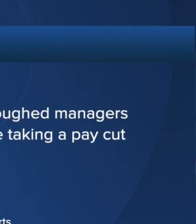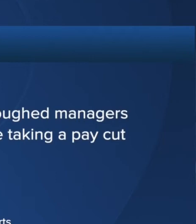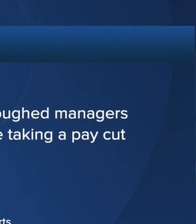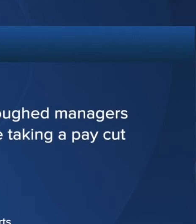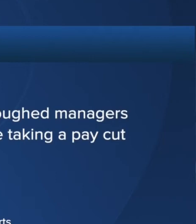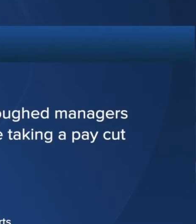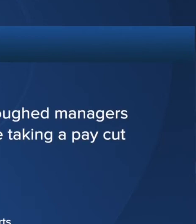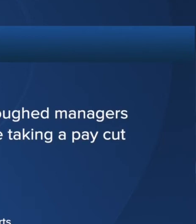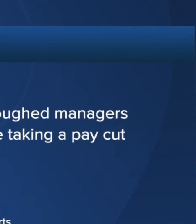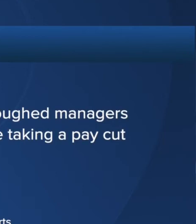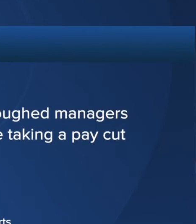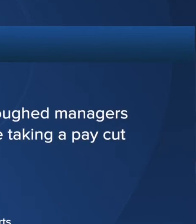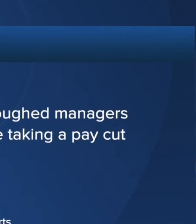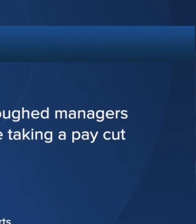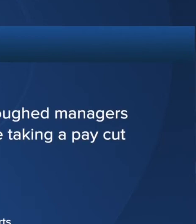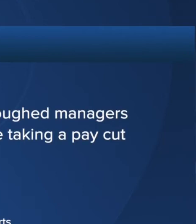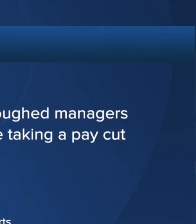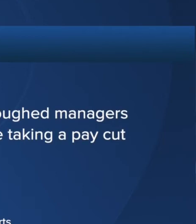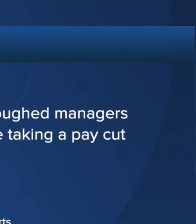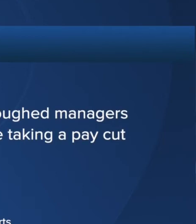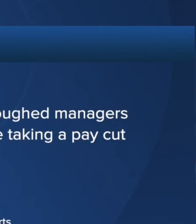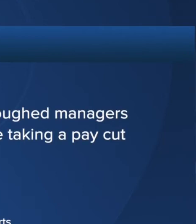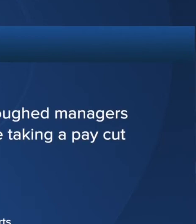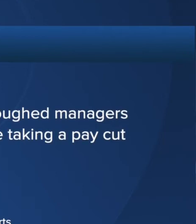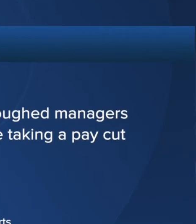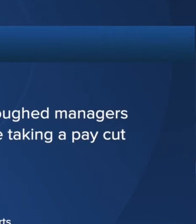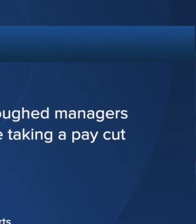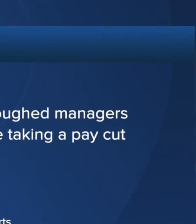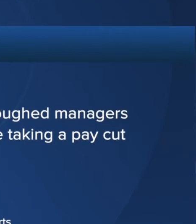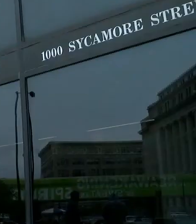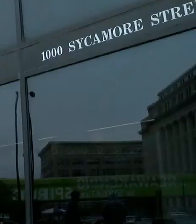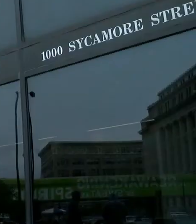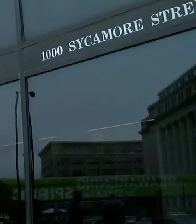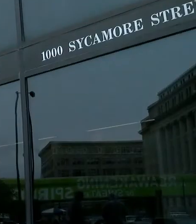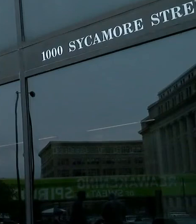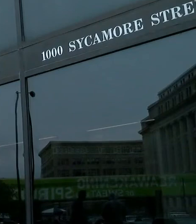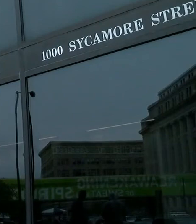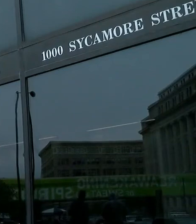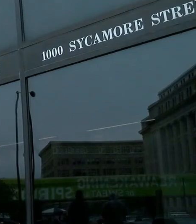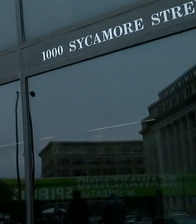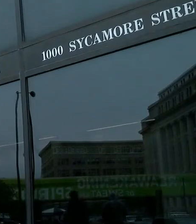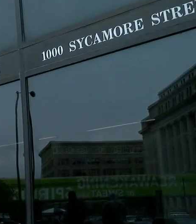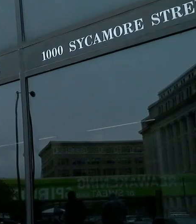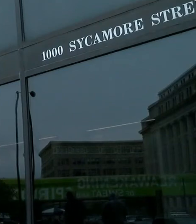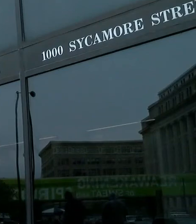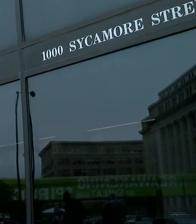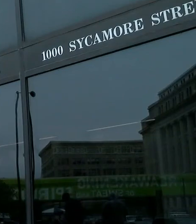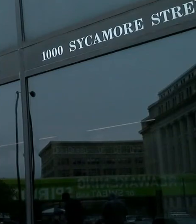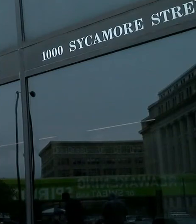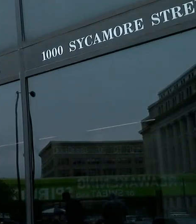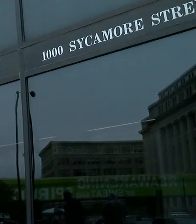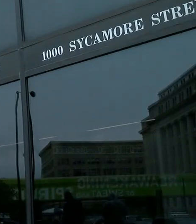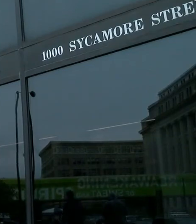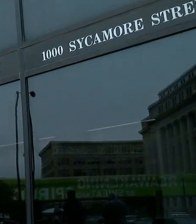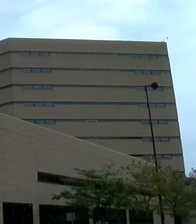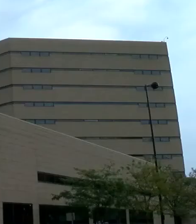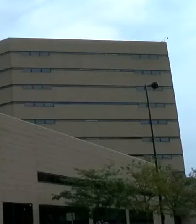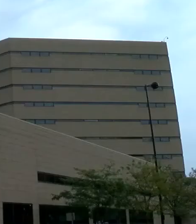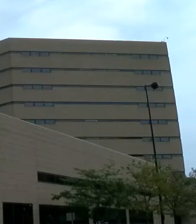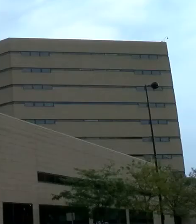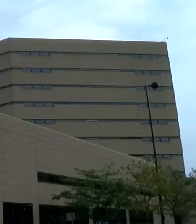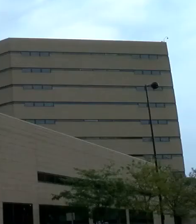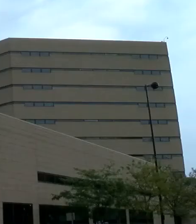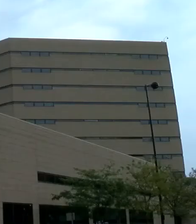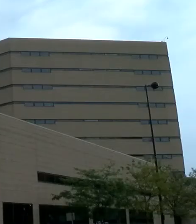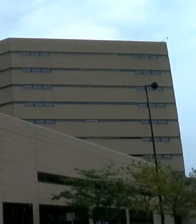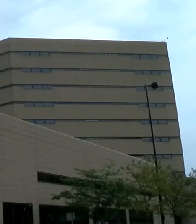take a pay cut. I will personally be taking a pay cut of 15%. Now, the county administrator estimates all these budget cuts will